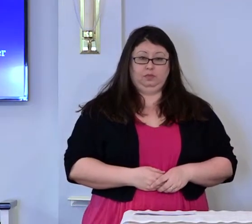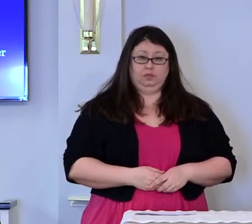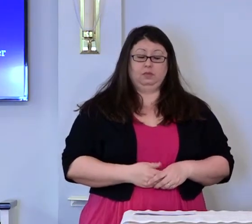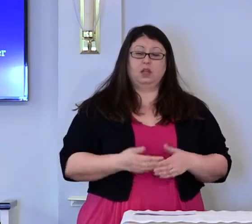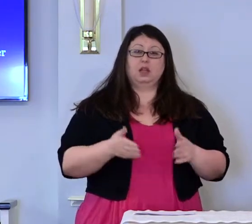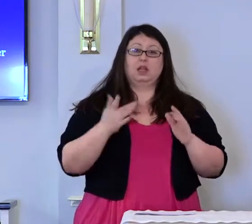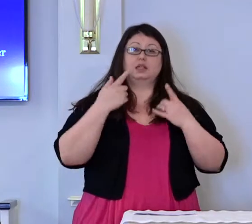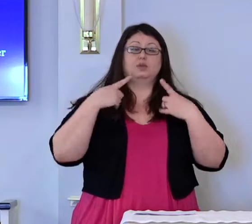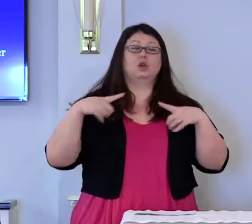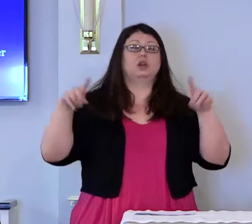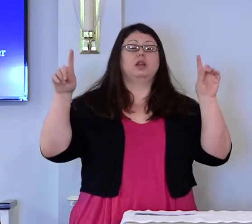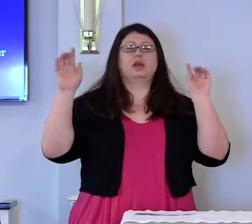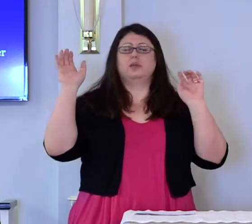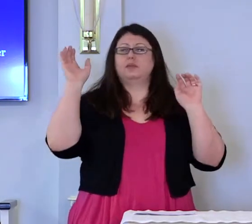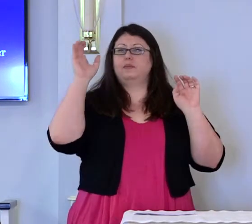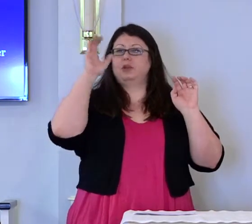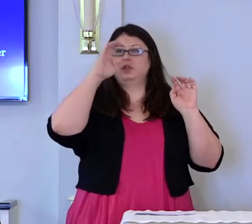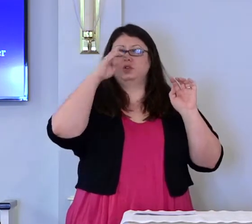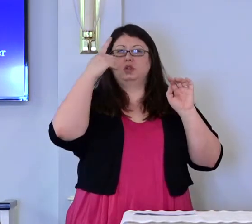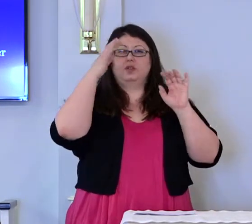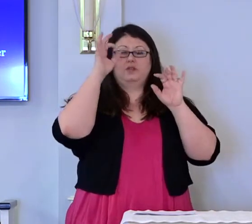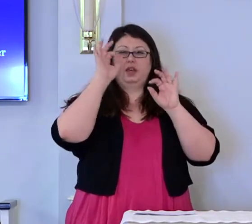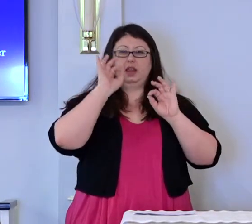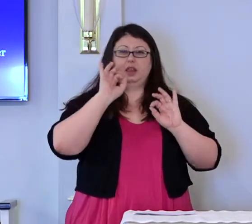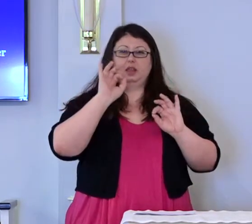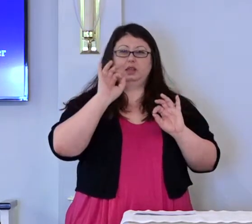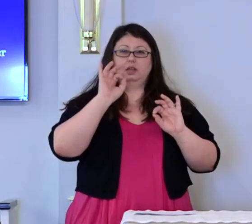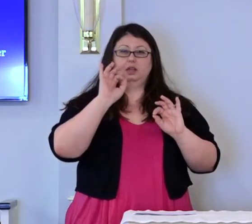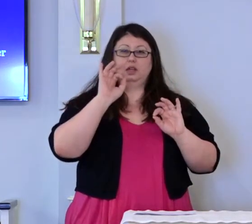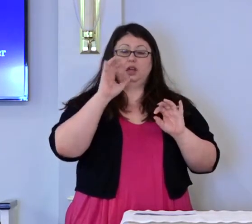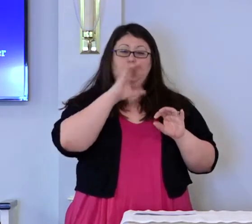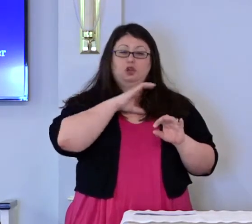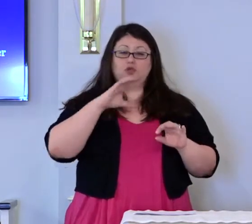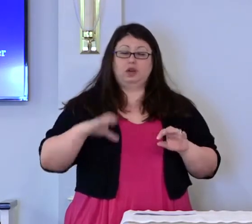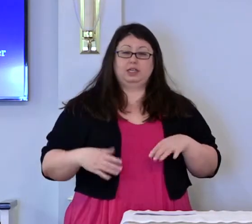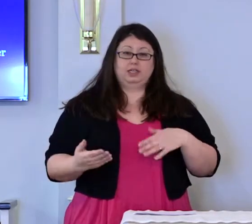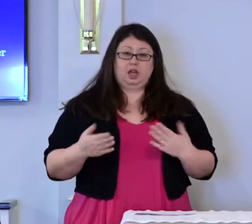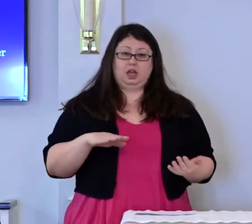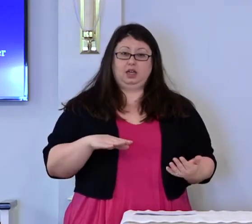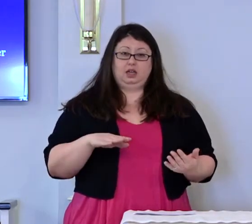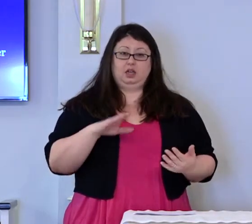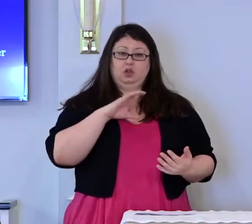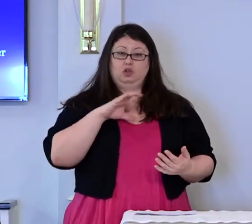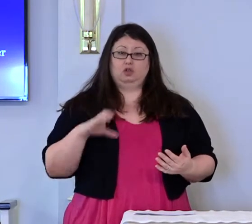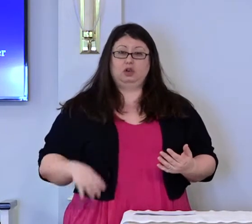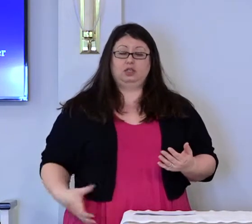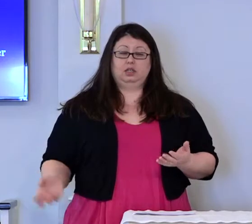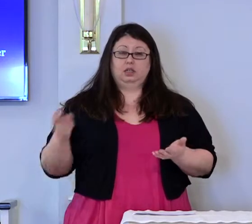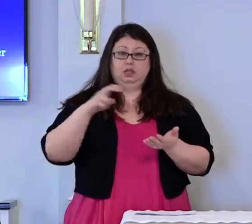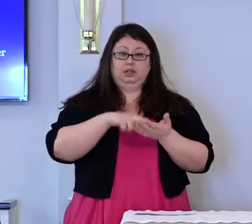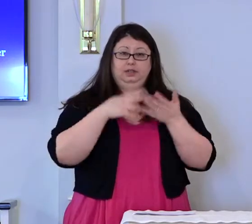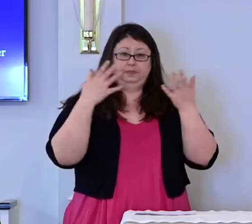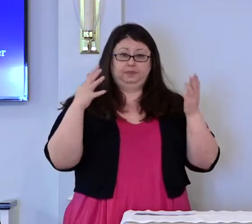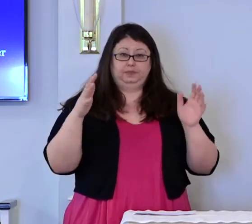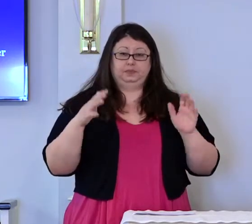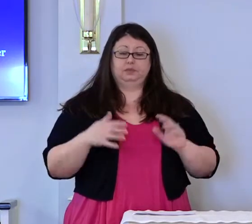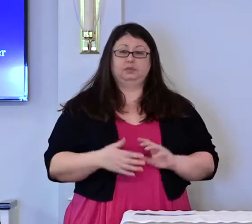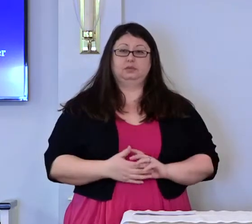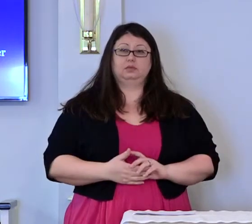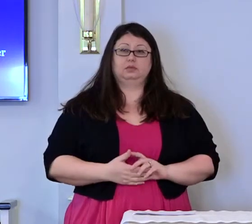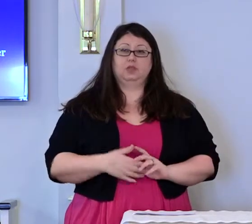Let us proclaim the mystery of faith. Christ died. Christ is risen and finished.